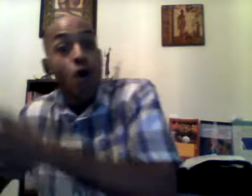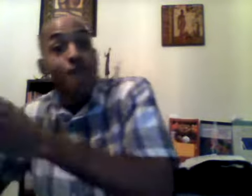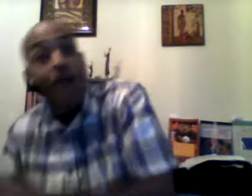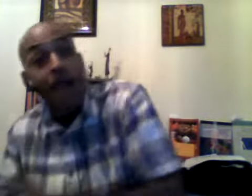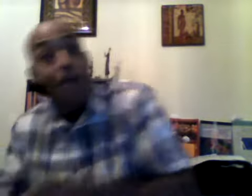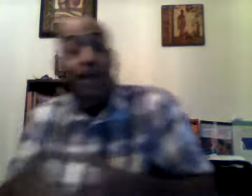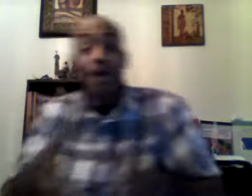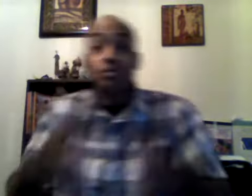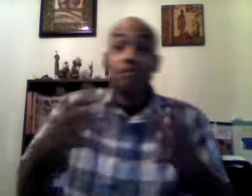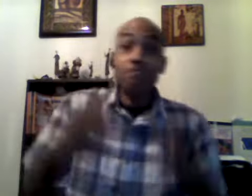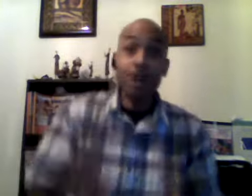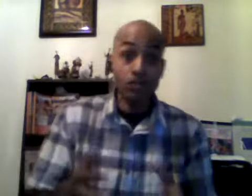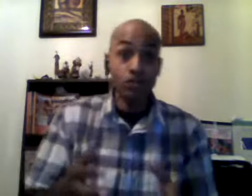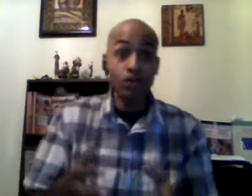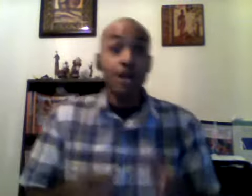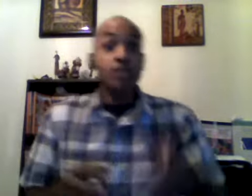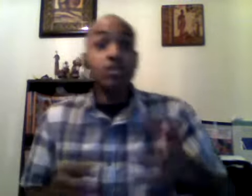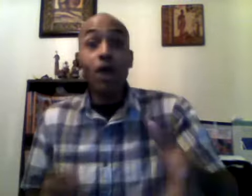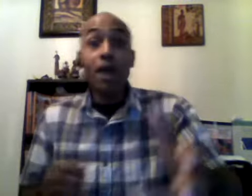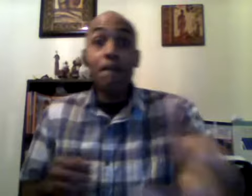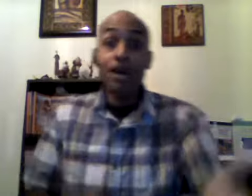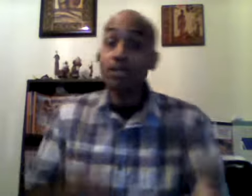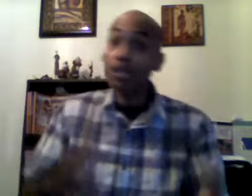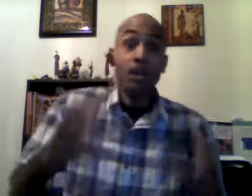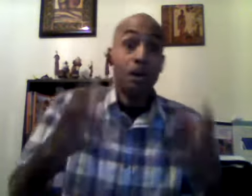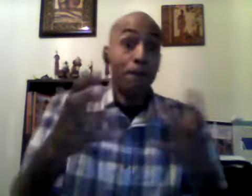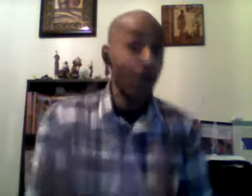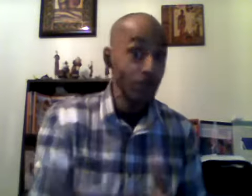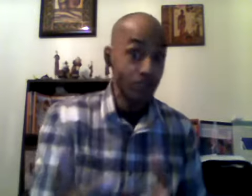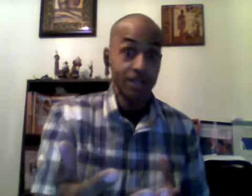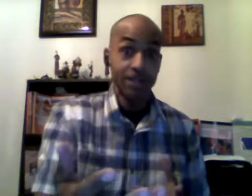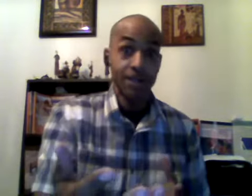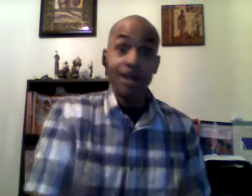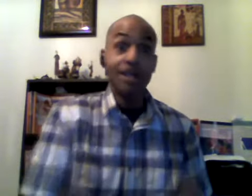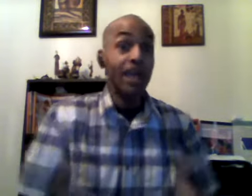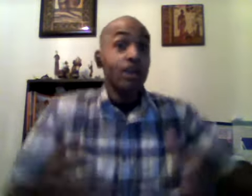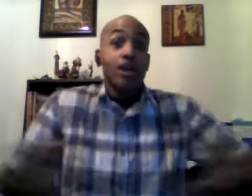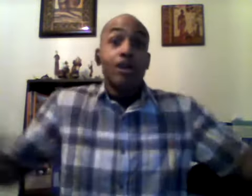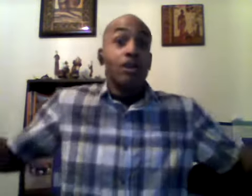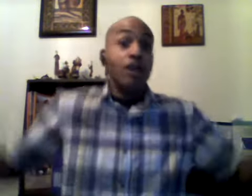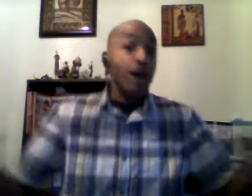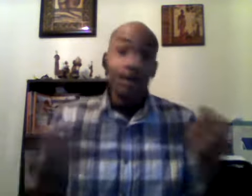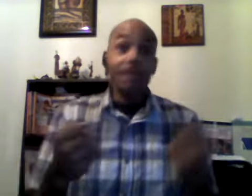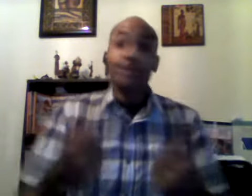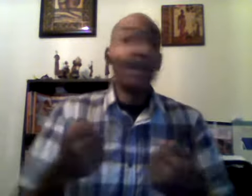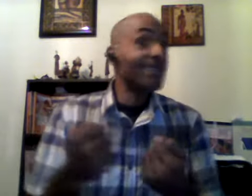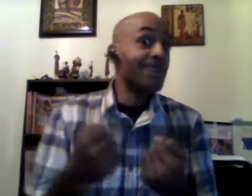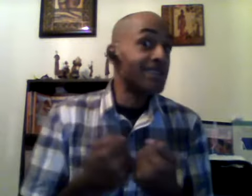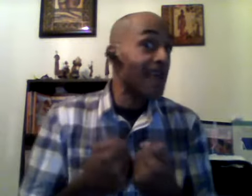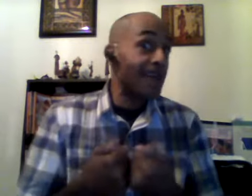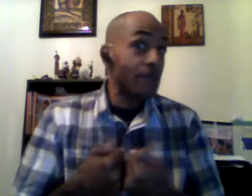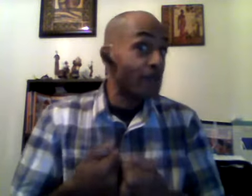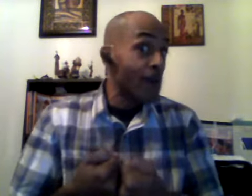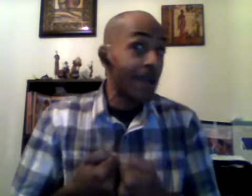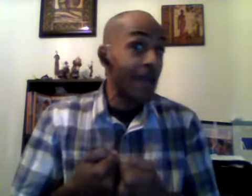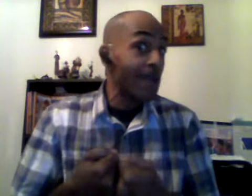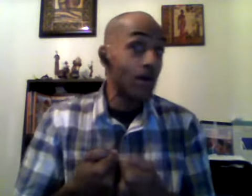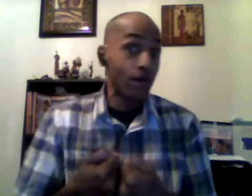five pounds of muscle so a muscular person they look that does not define health